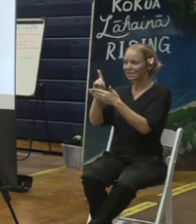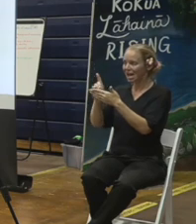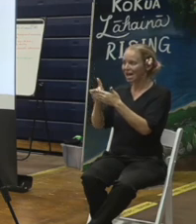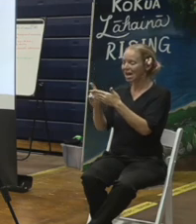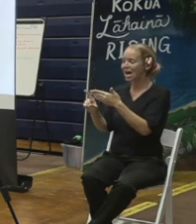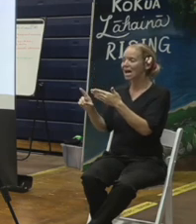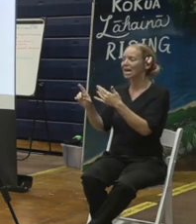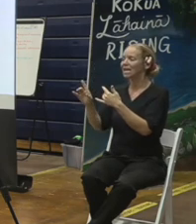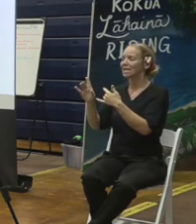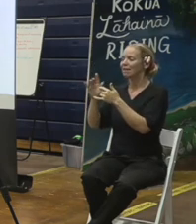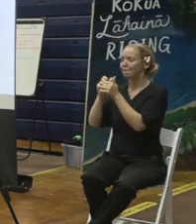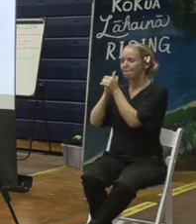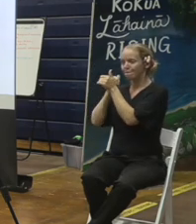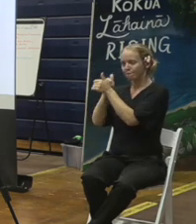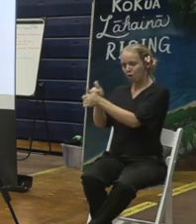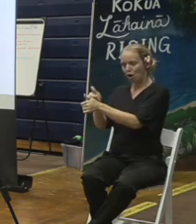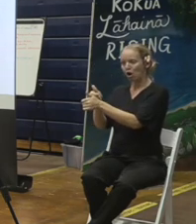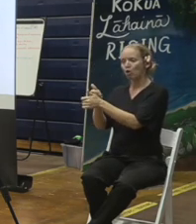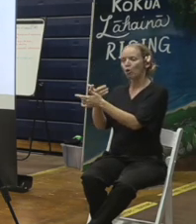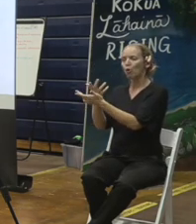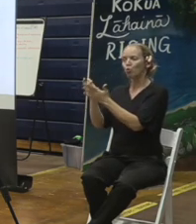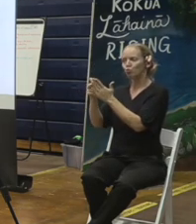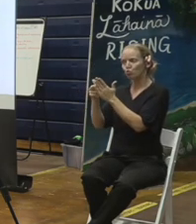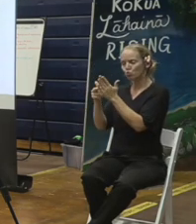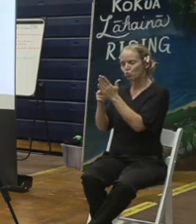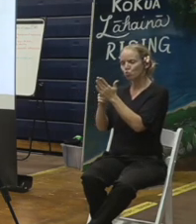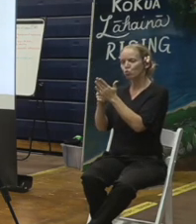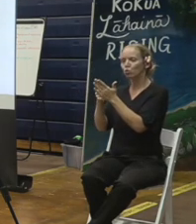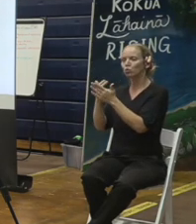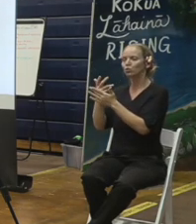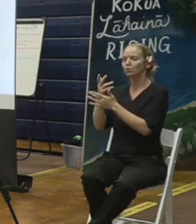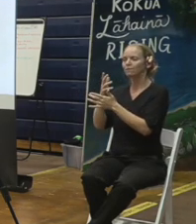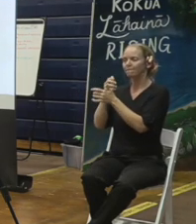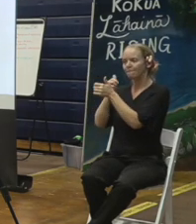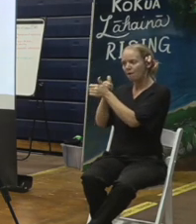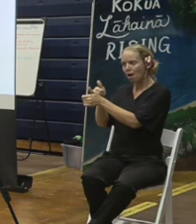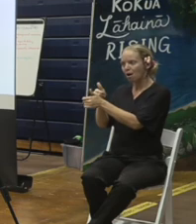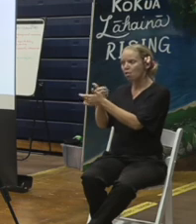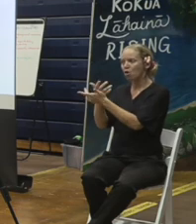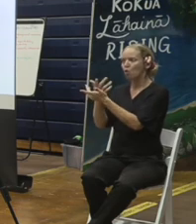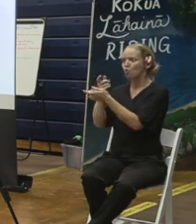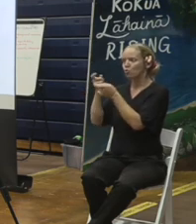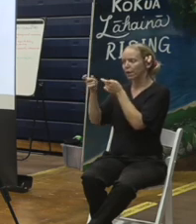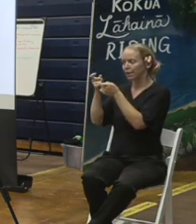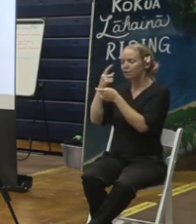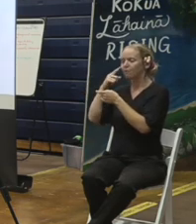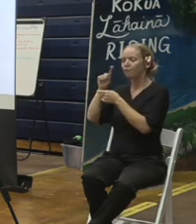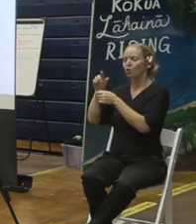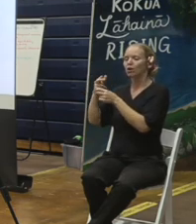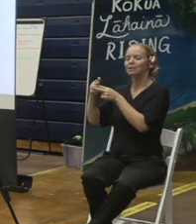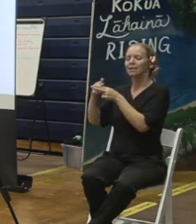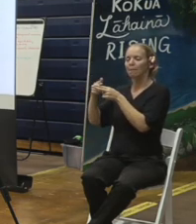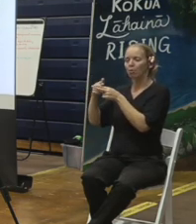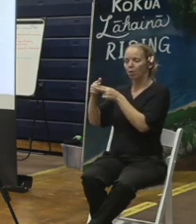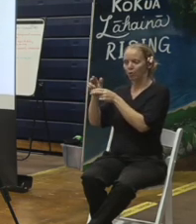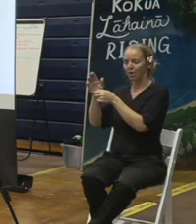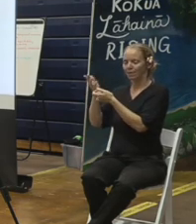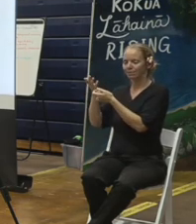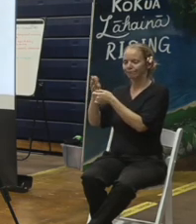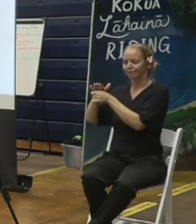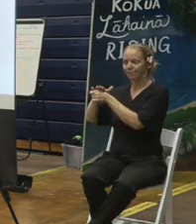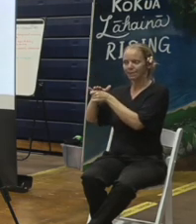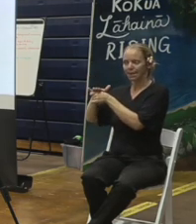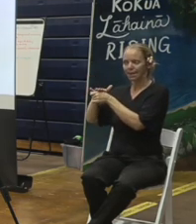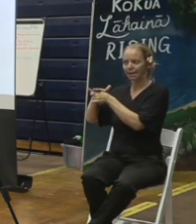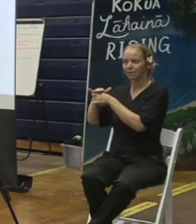regulation and code for a temporary debris storage site. We have full confidence that as that is built, all those